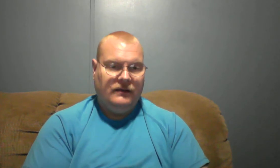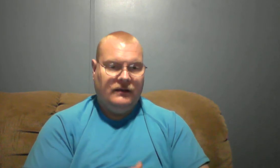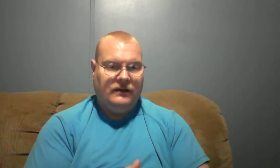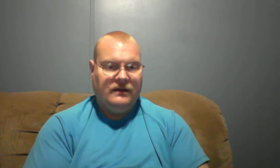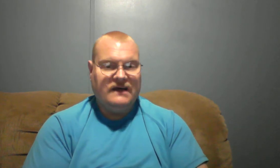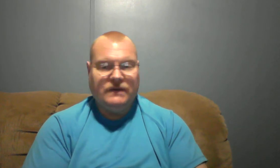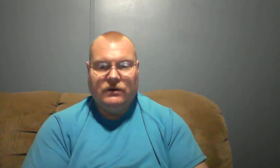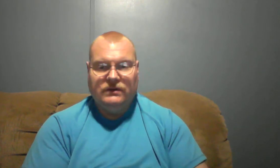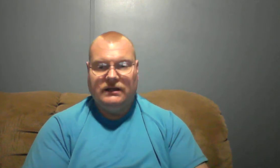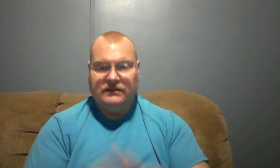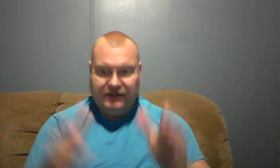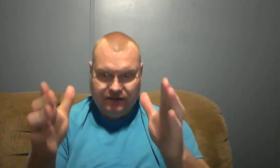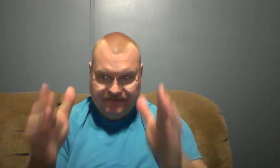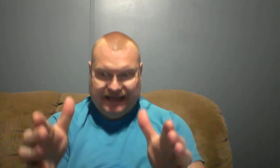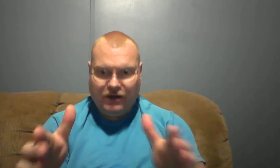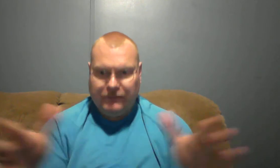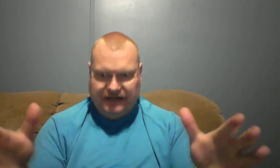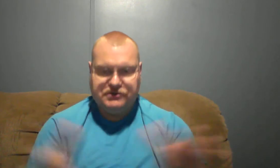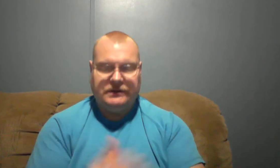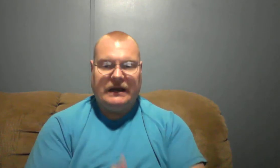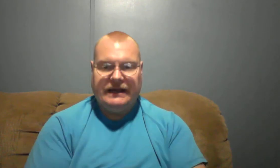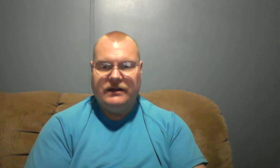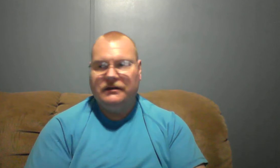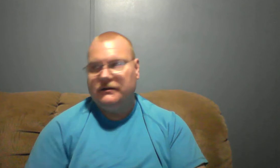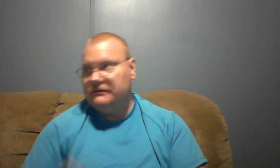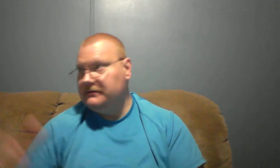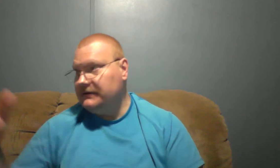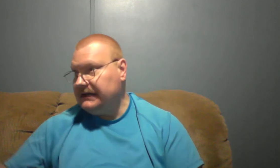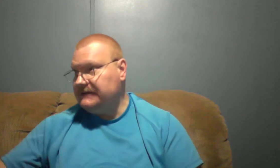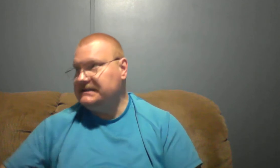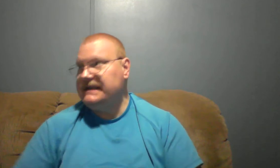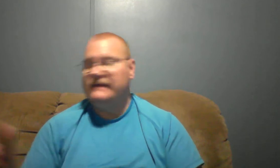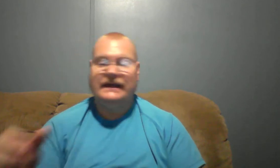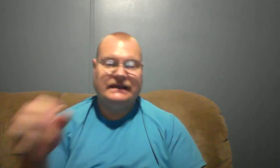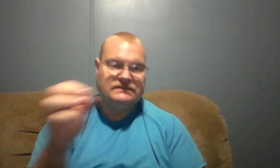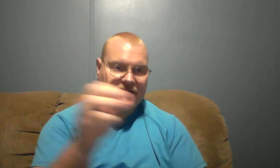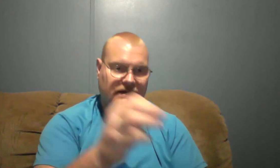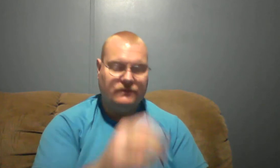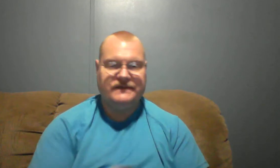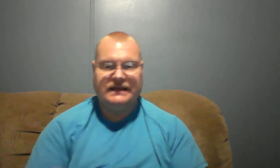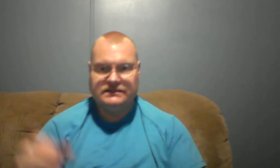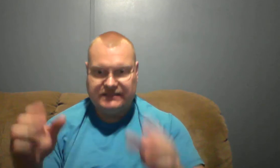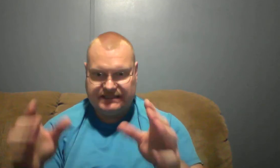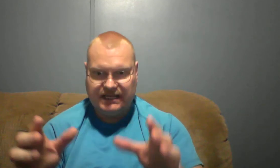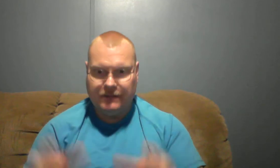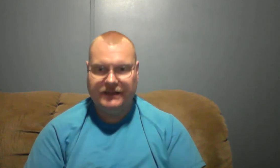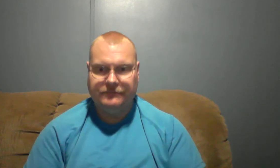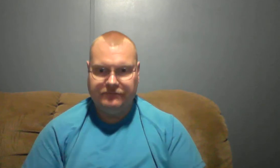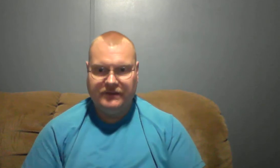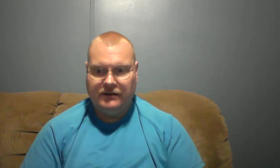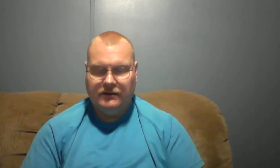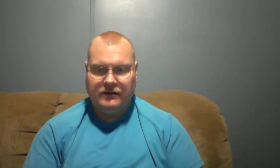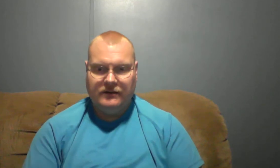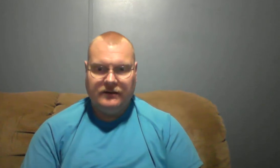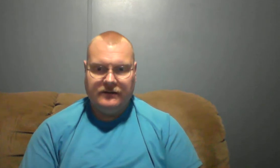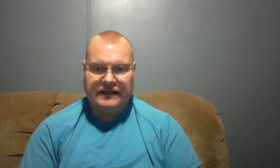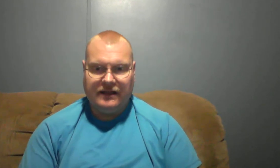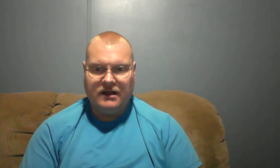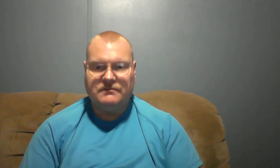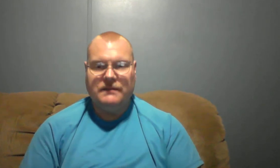have my own little video ministry right here seeing things and know things that's coming that a lot of people